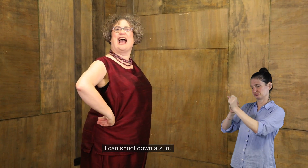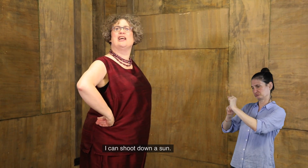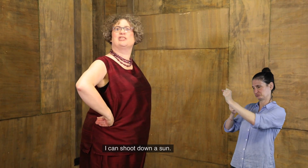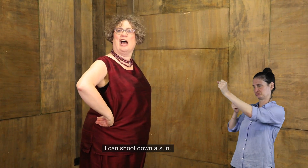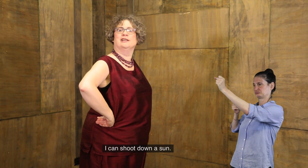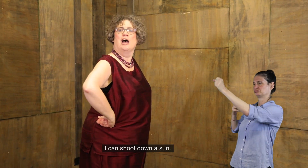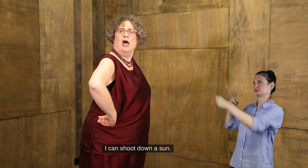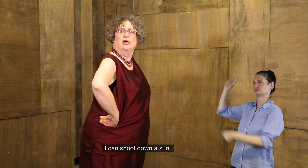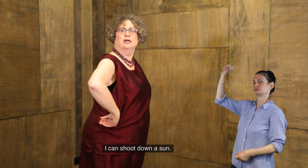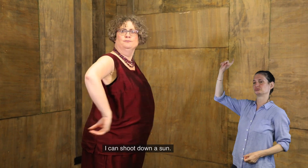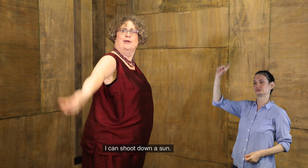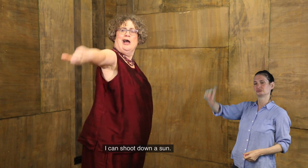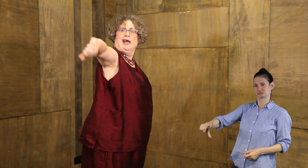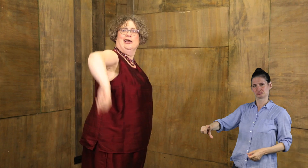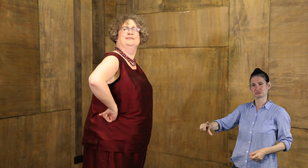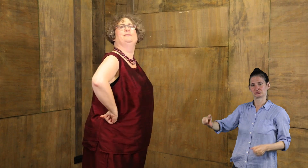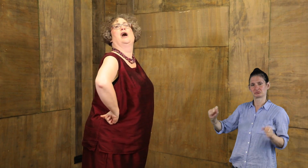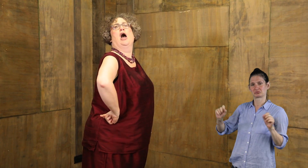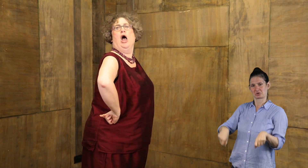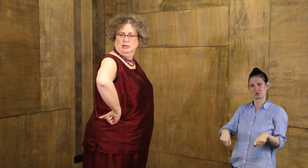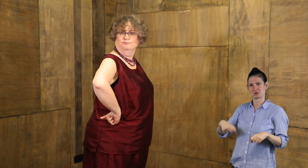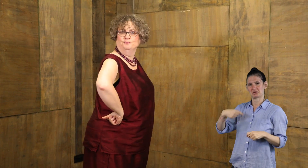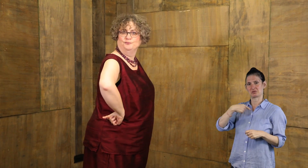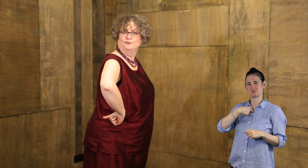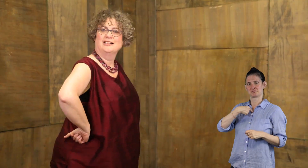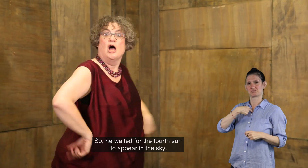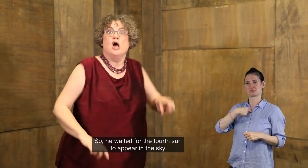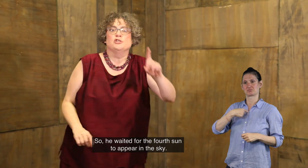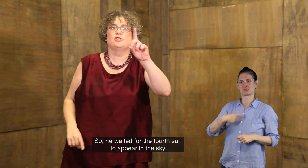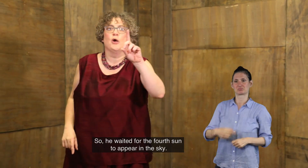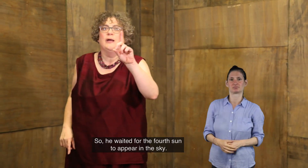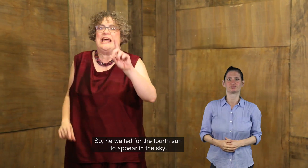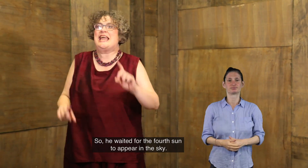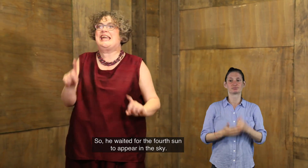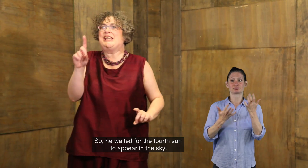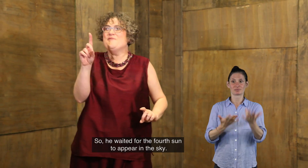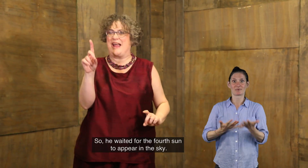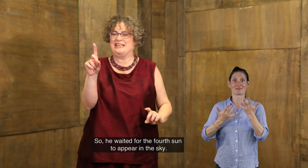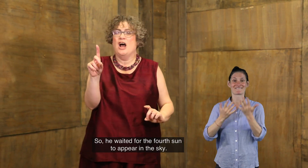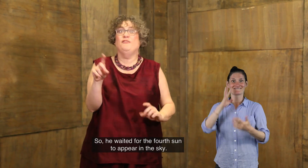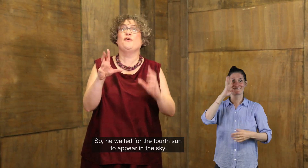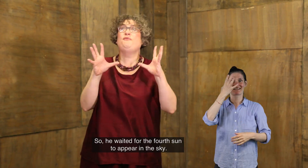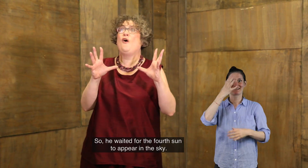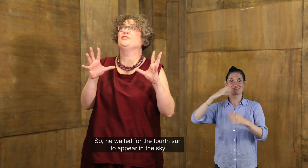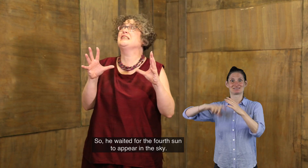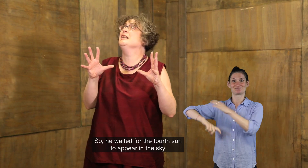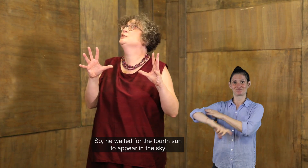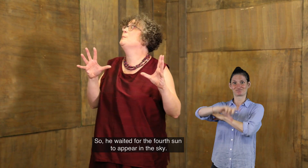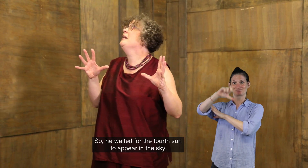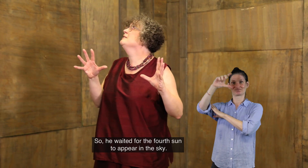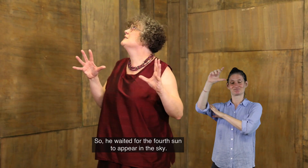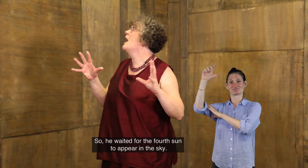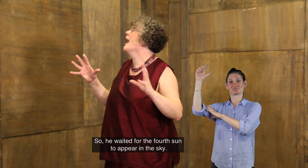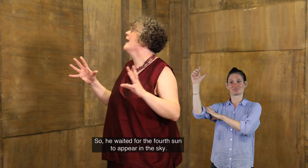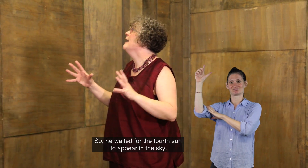shoot down a sun. Whoop, whoop, whoop. So, he waited for the fourth sun